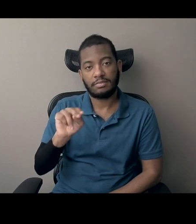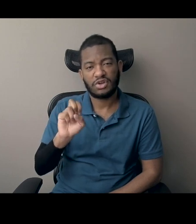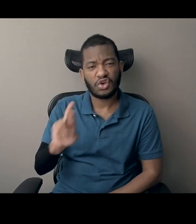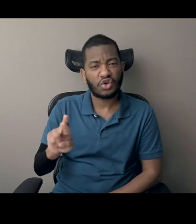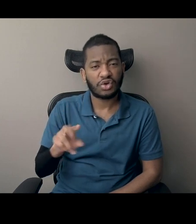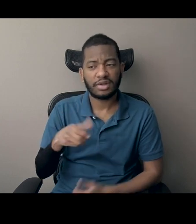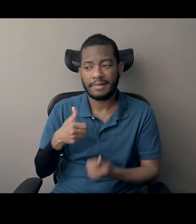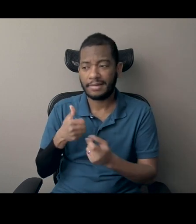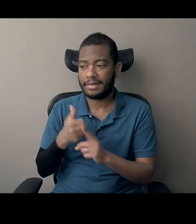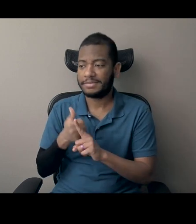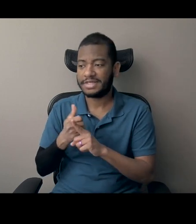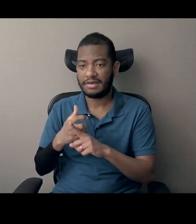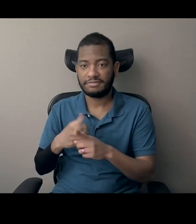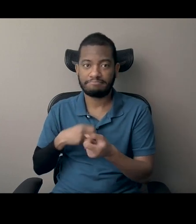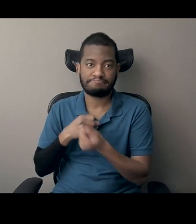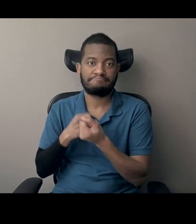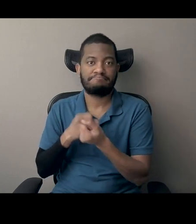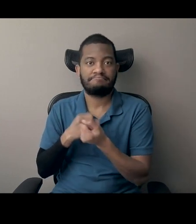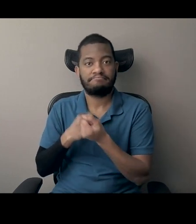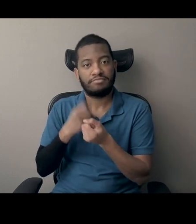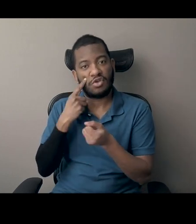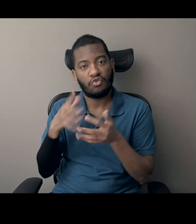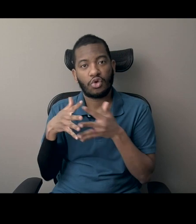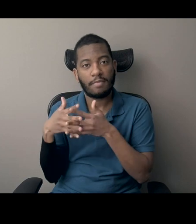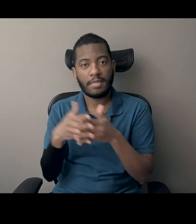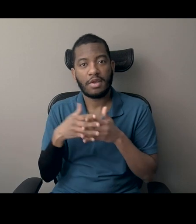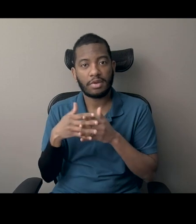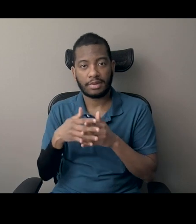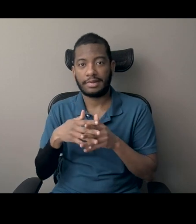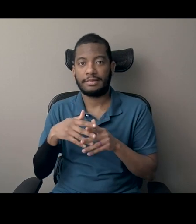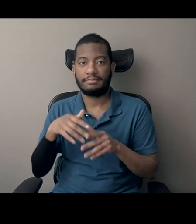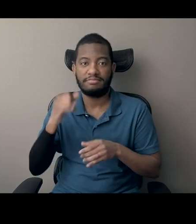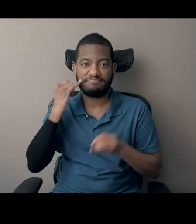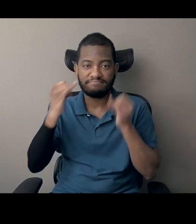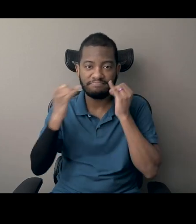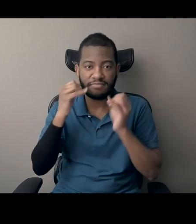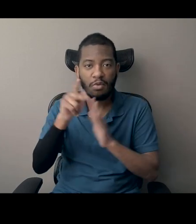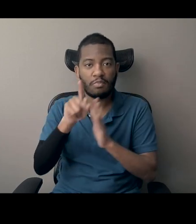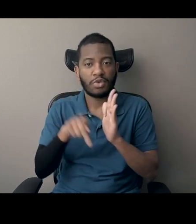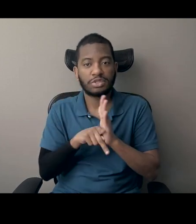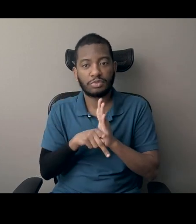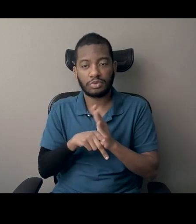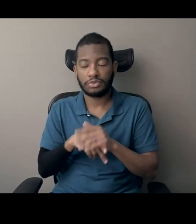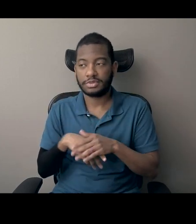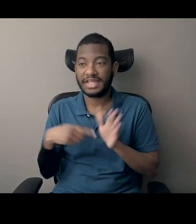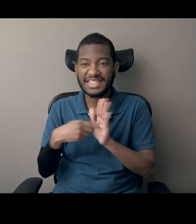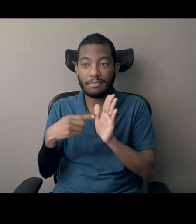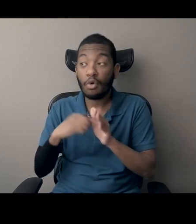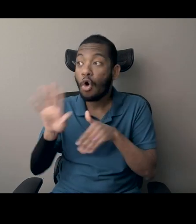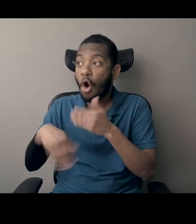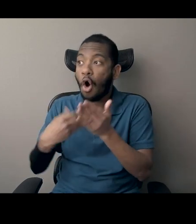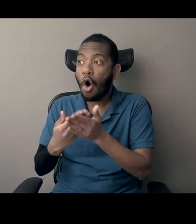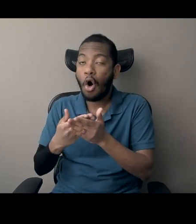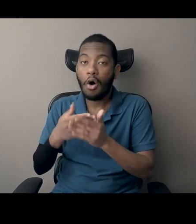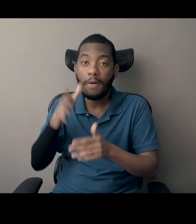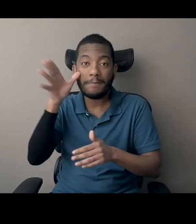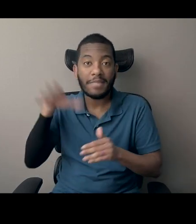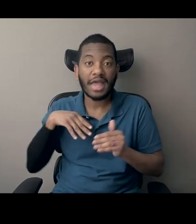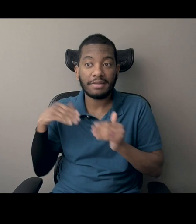for, I'd say, American principles, like all men are created equal, you know, and, and, and he was willing to put his